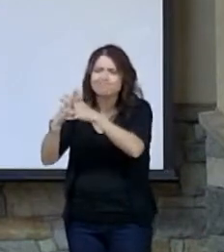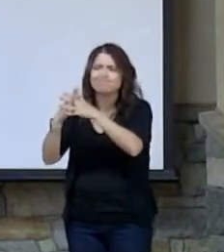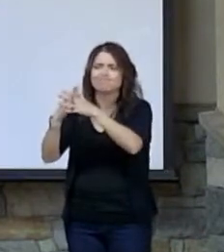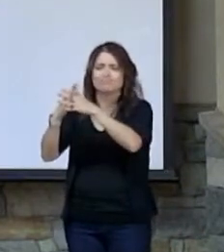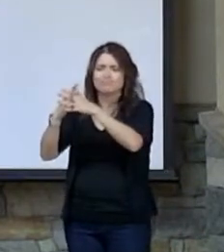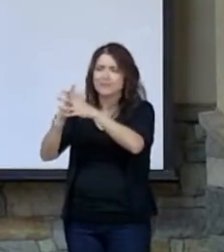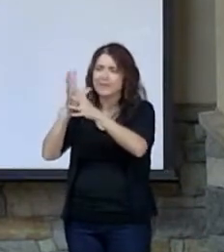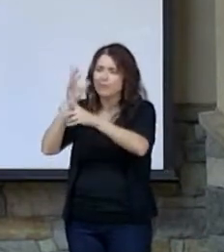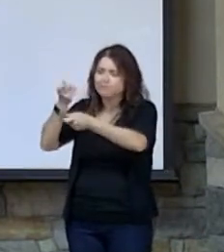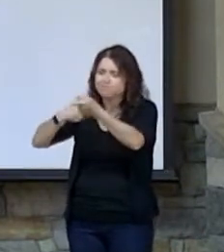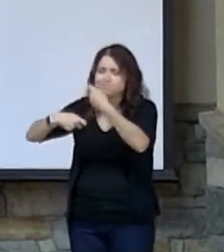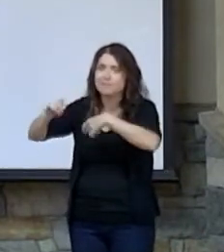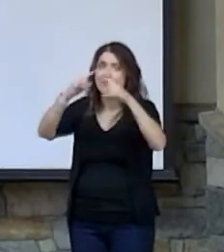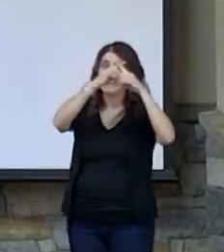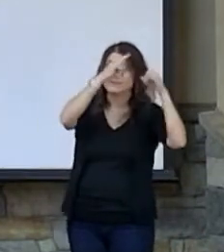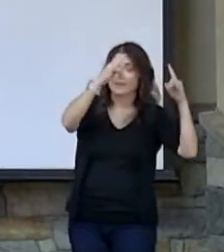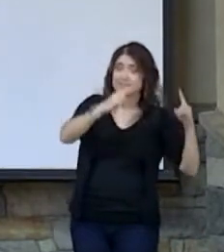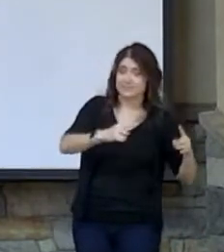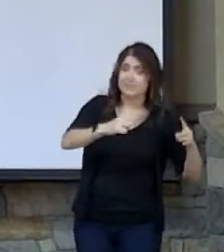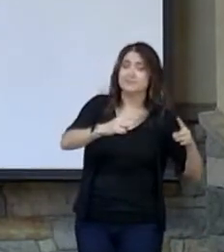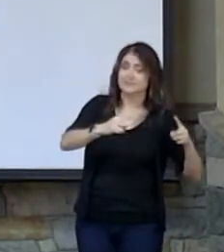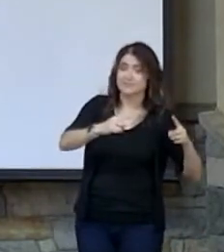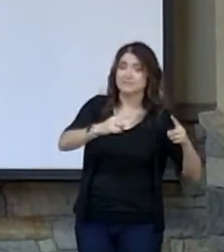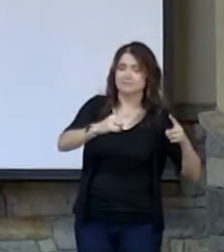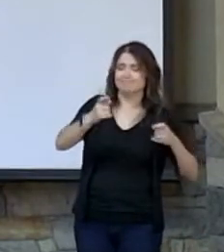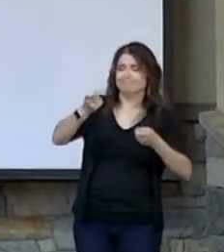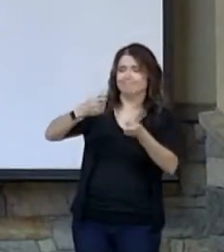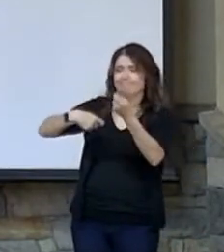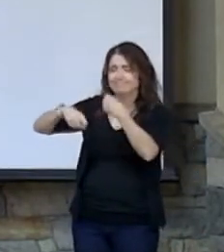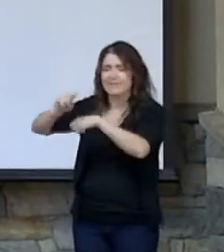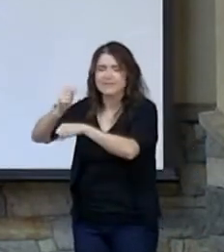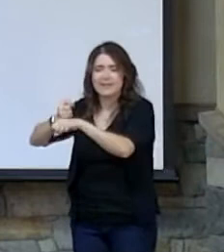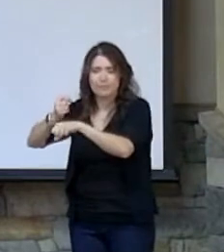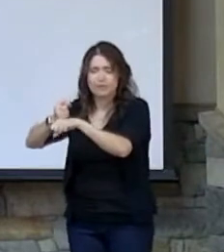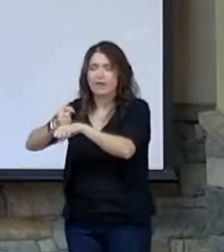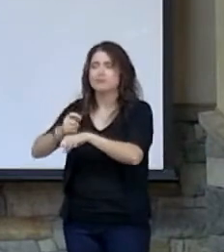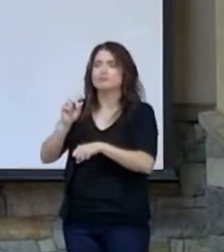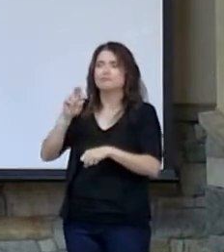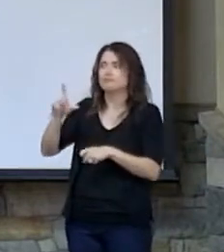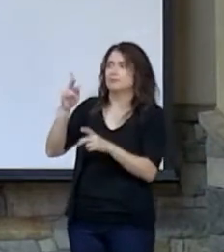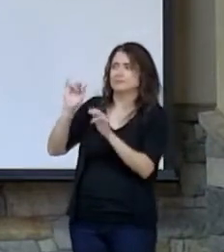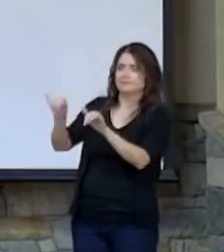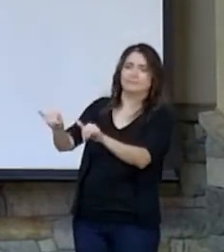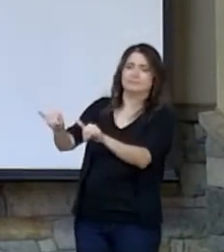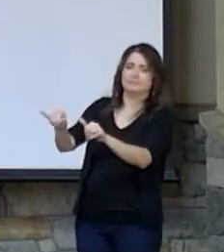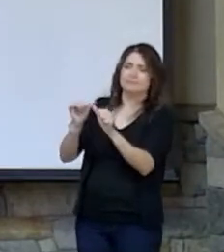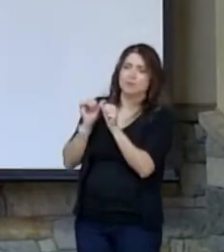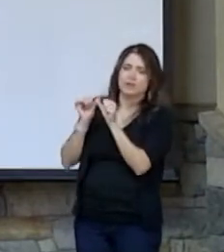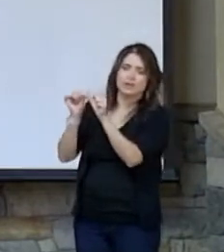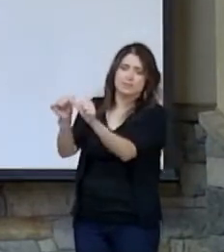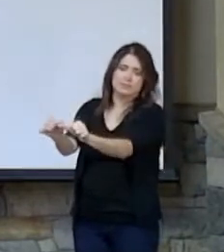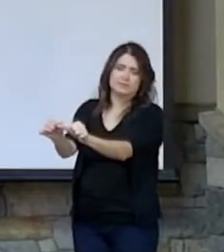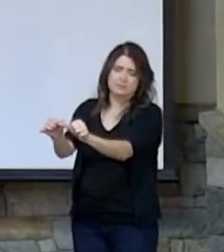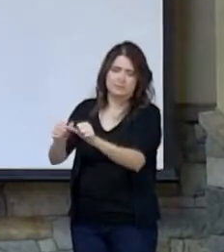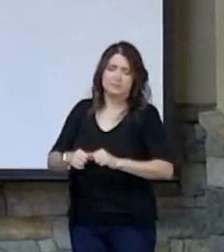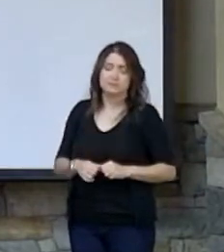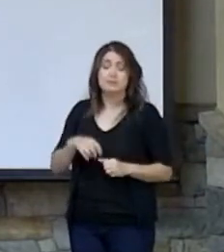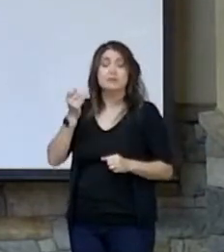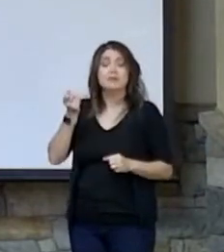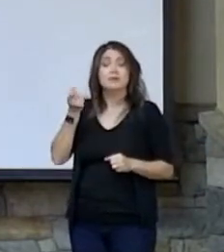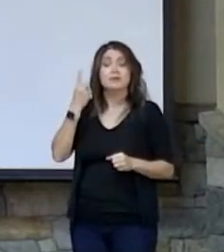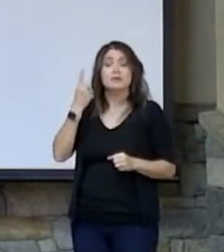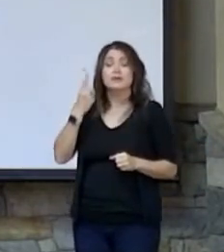of that tent, the tabernacle, where the Ark would reside in a more permanent way. You see,